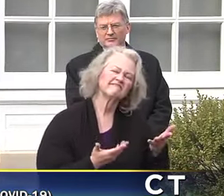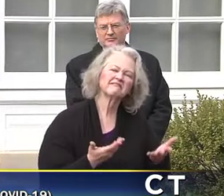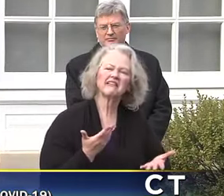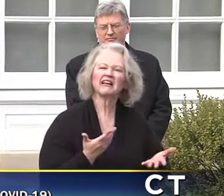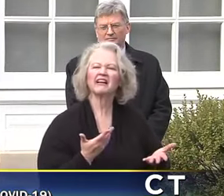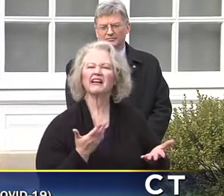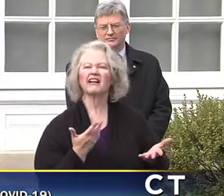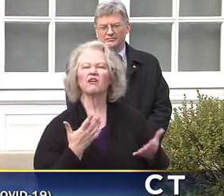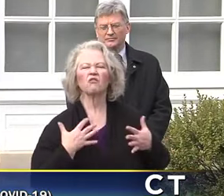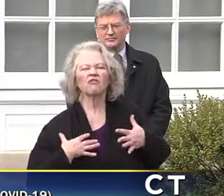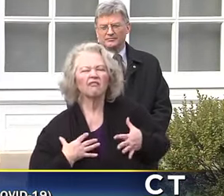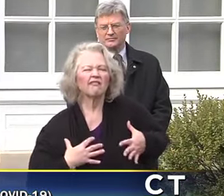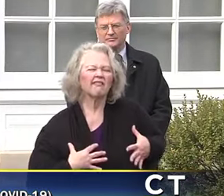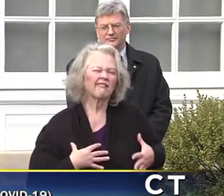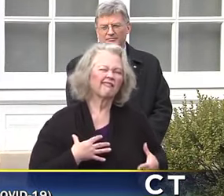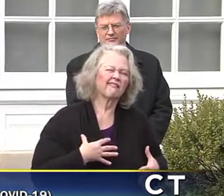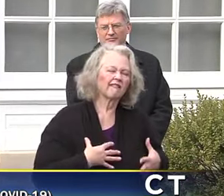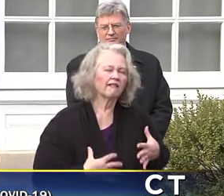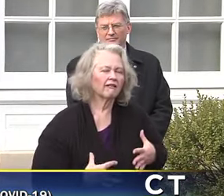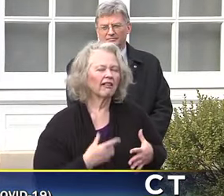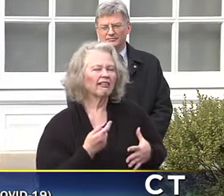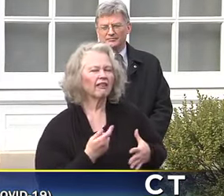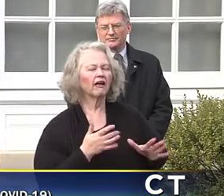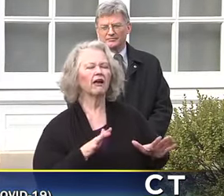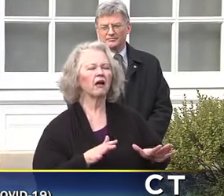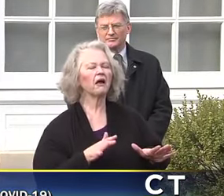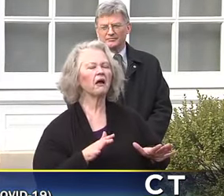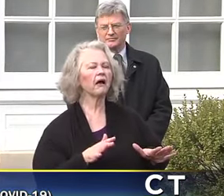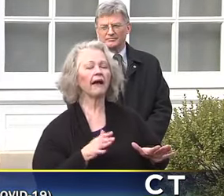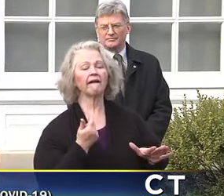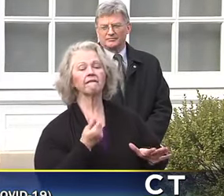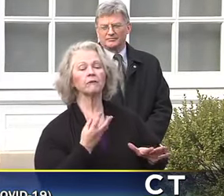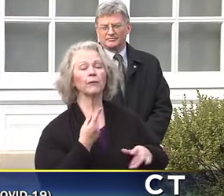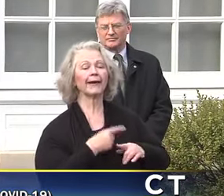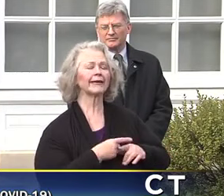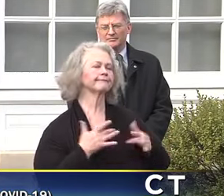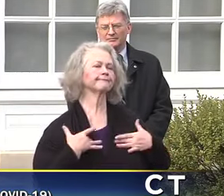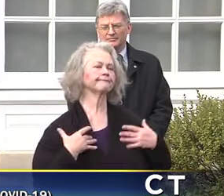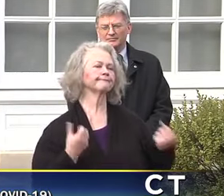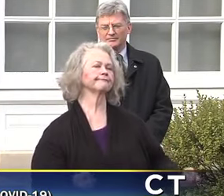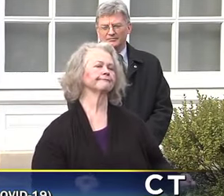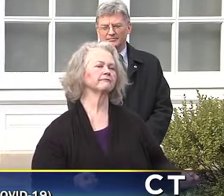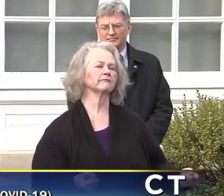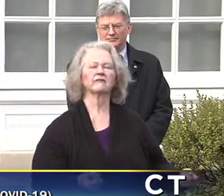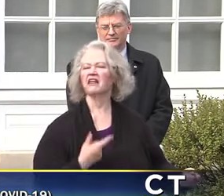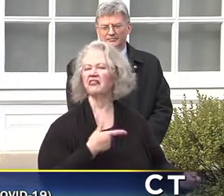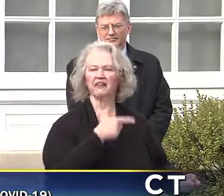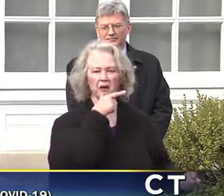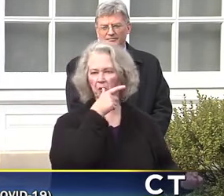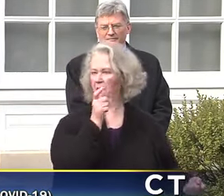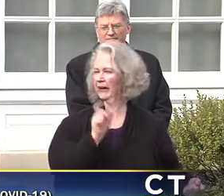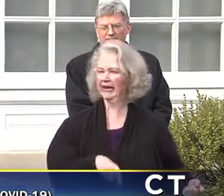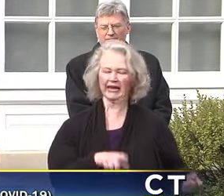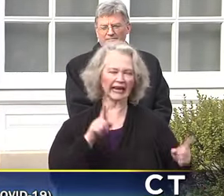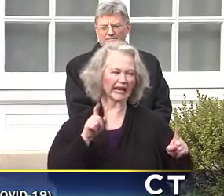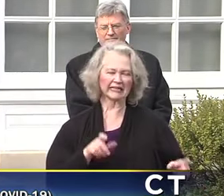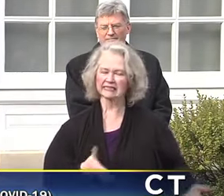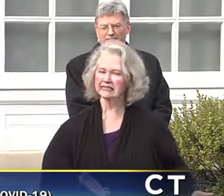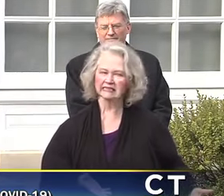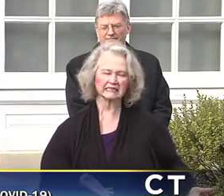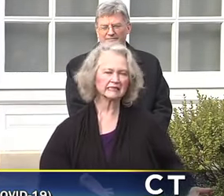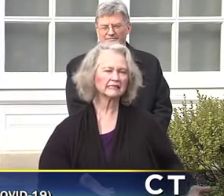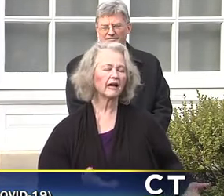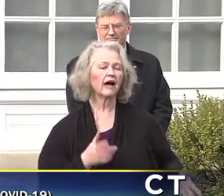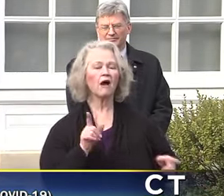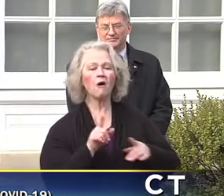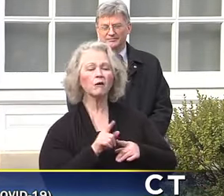feel a little achy, not quite normal, and be better in a few days. They don't need to be tested. The test also isn't useful for